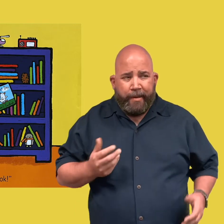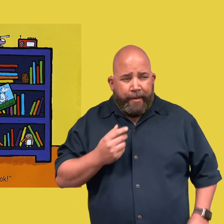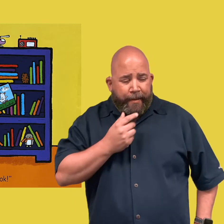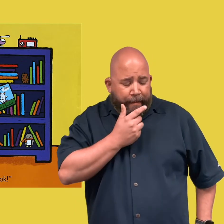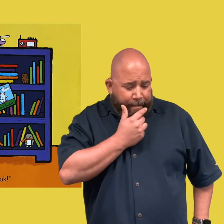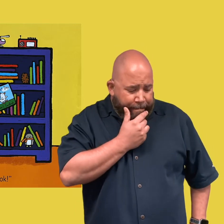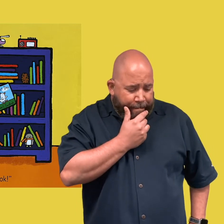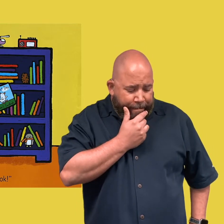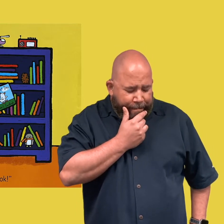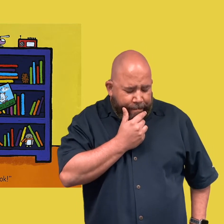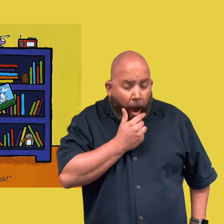know.